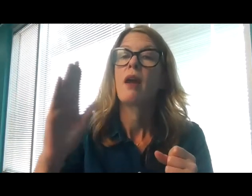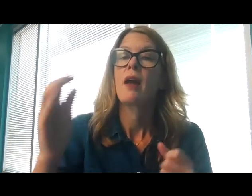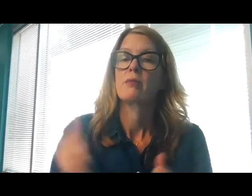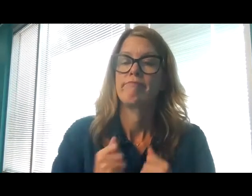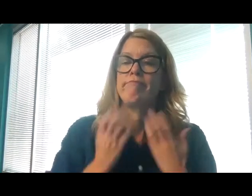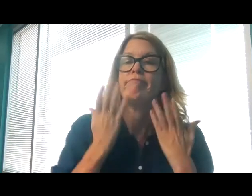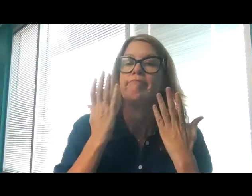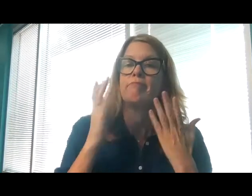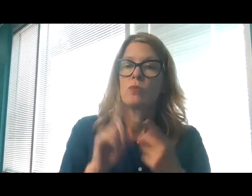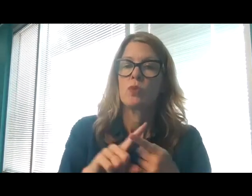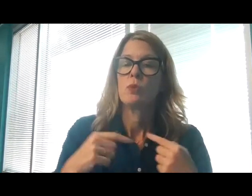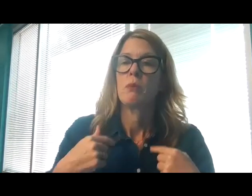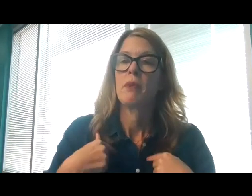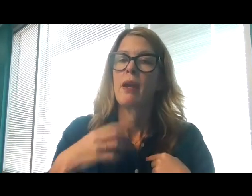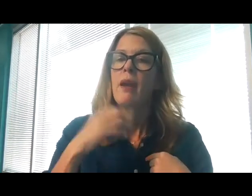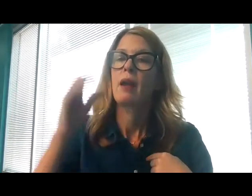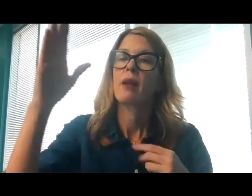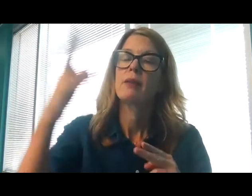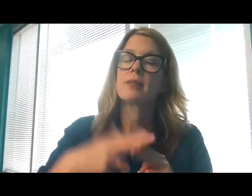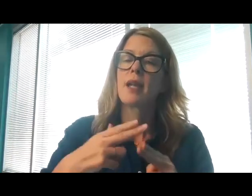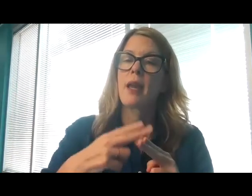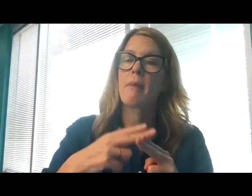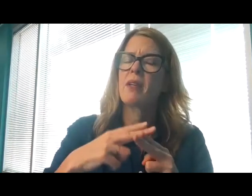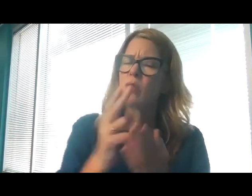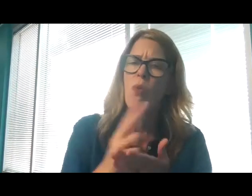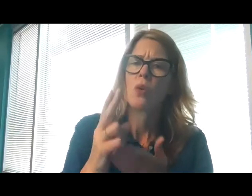holy is glory is his name.